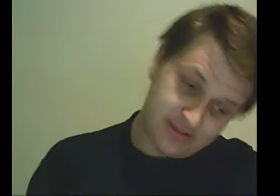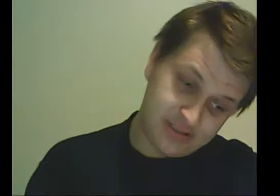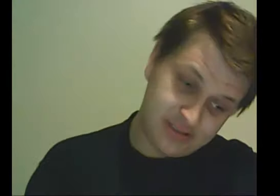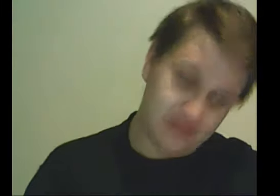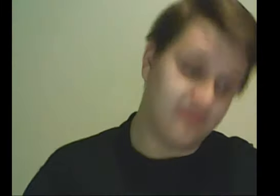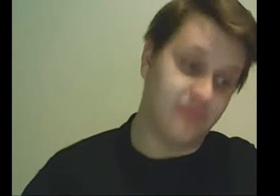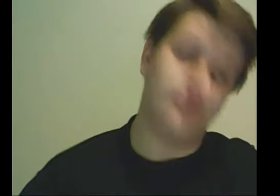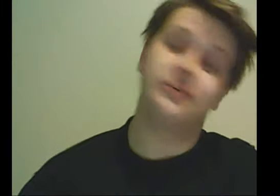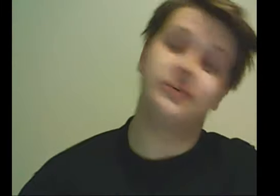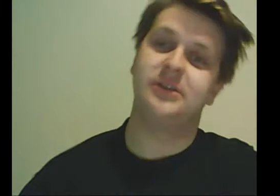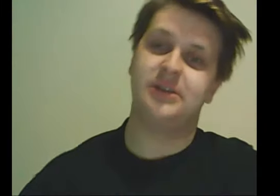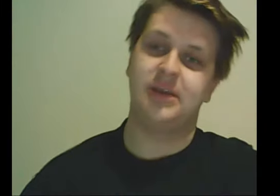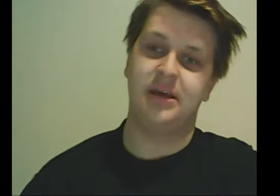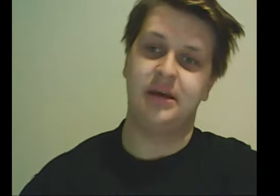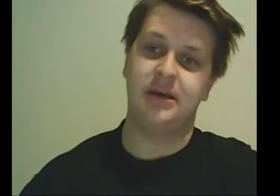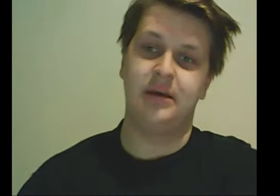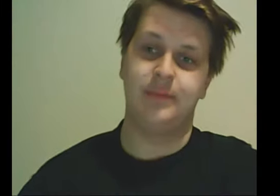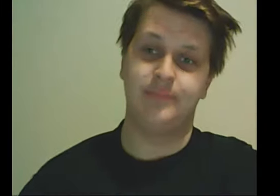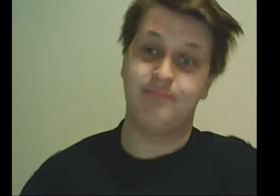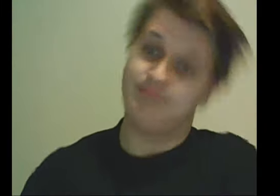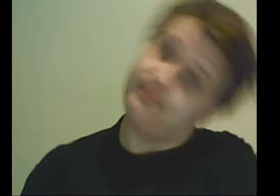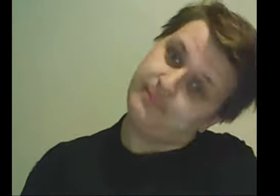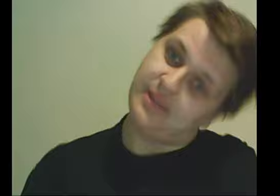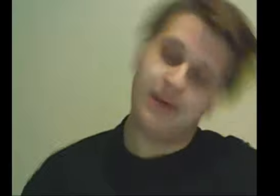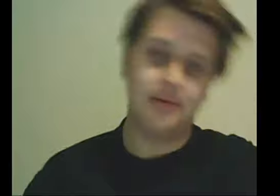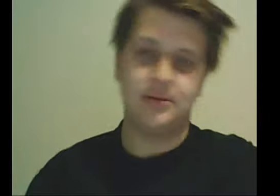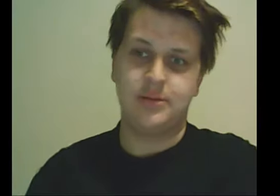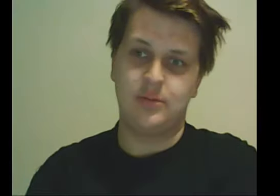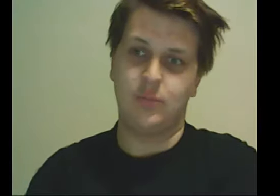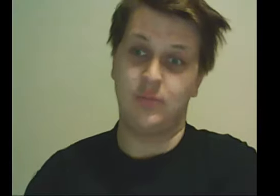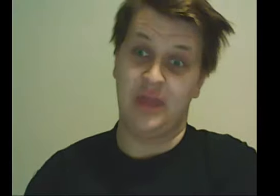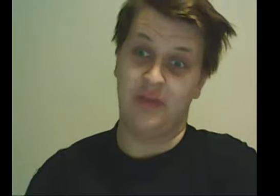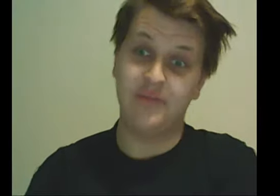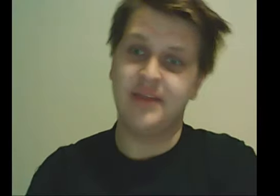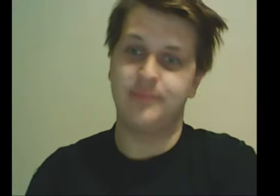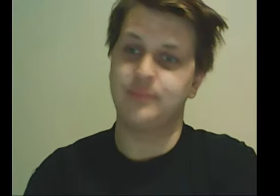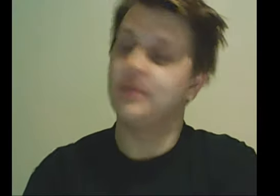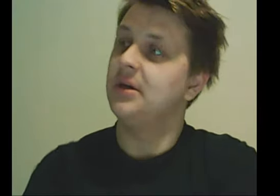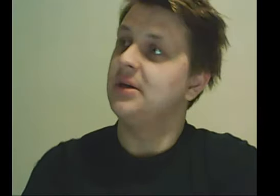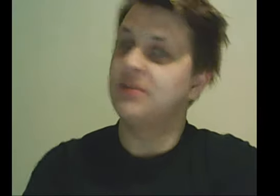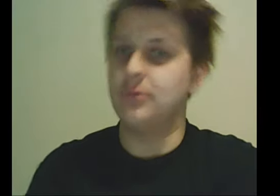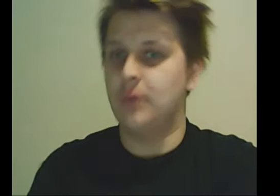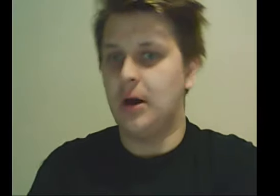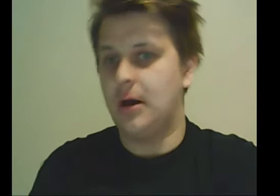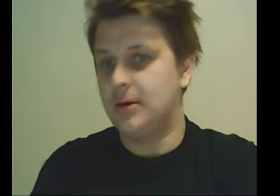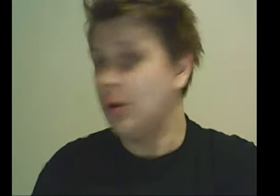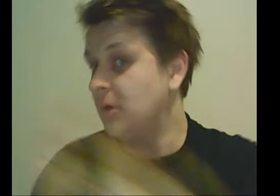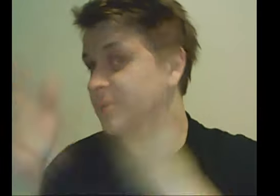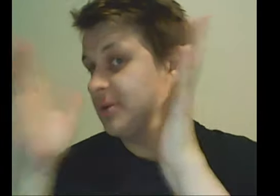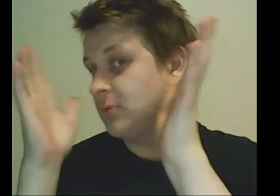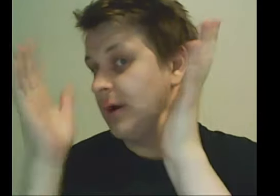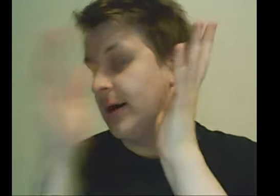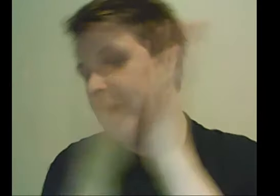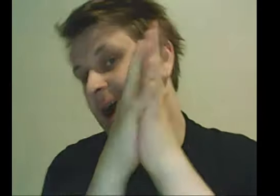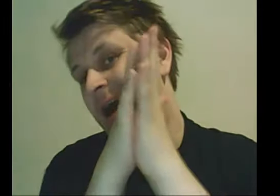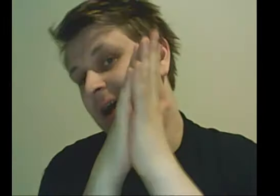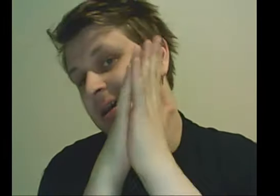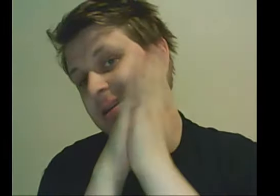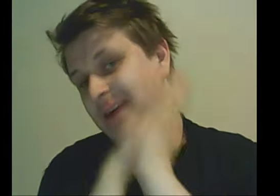But unfortunately, they don't fit. So, also I kind